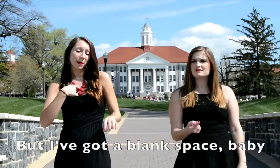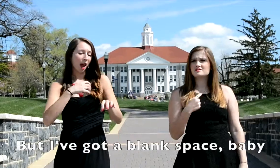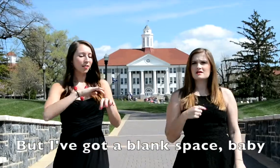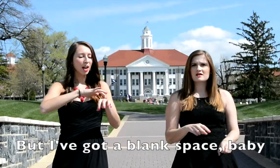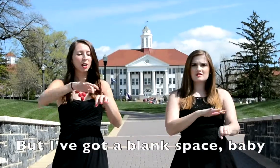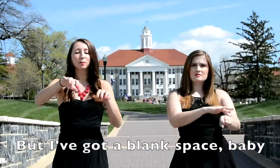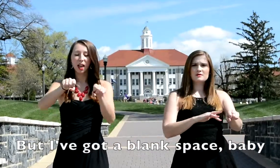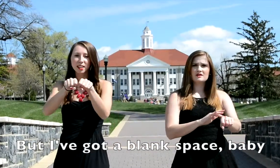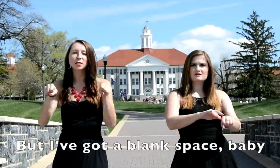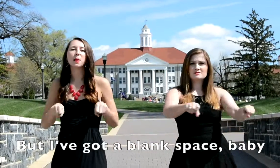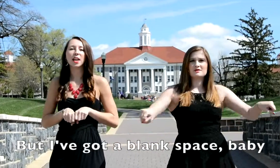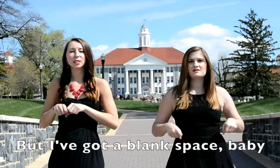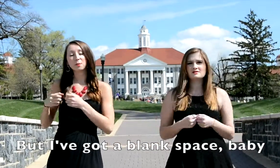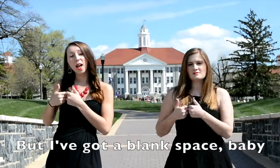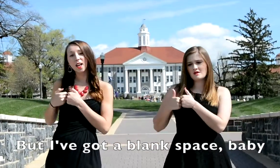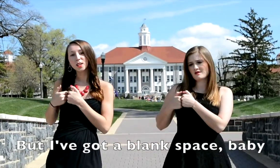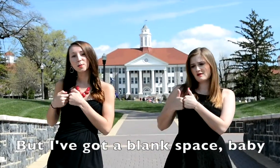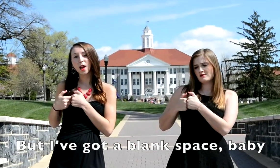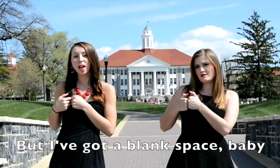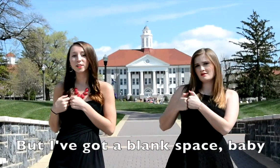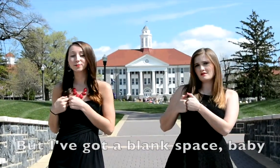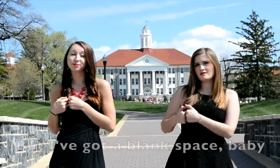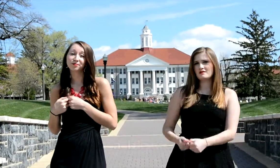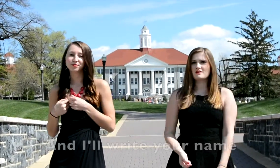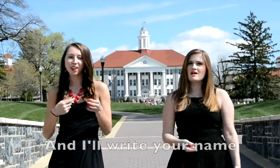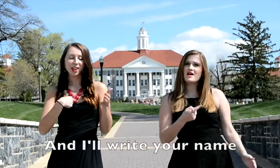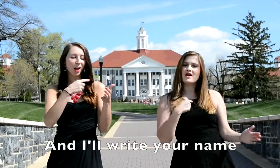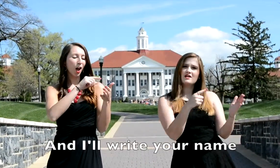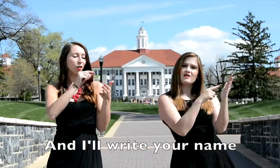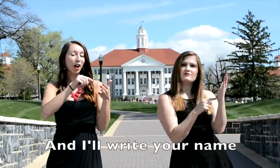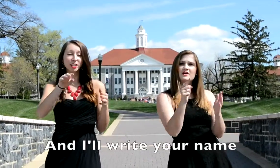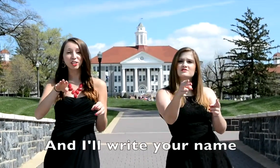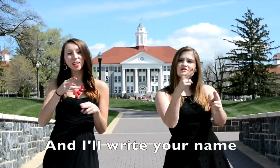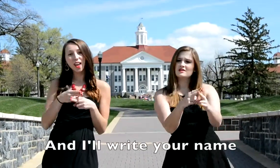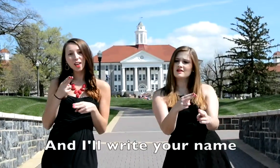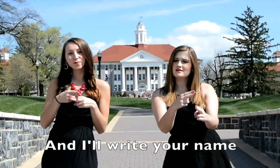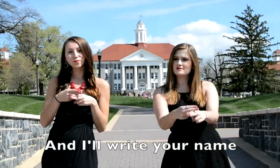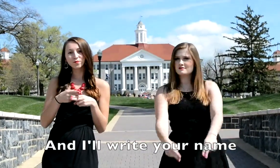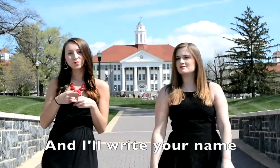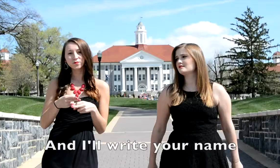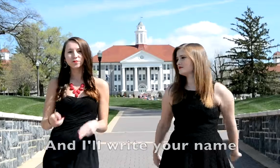But I've got a blank space, baby And I'll write your name